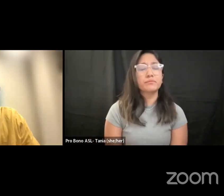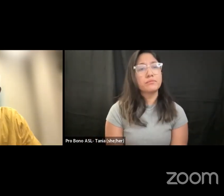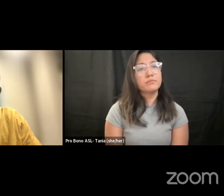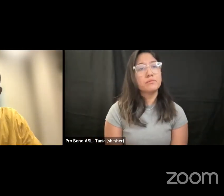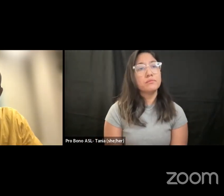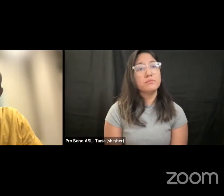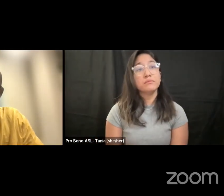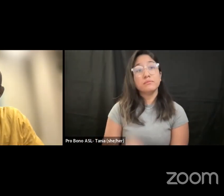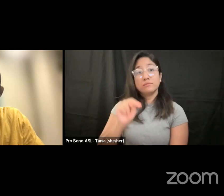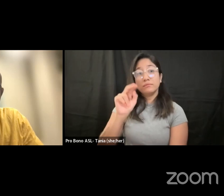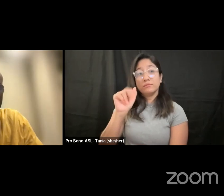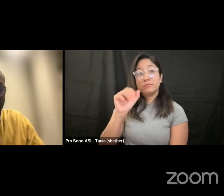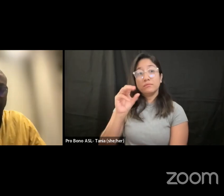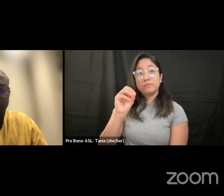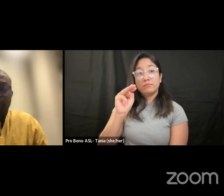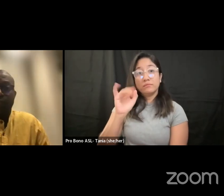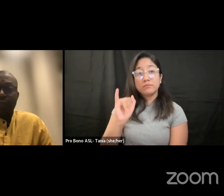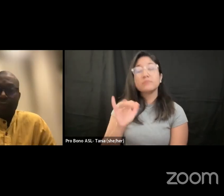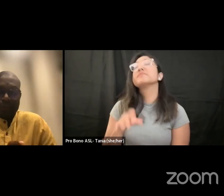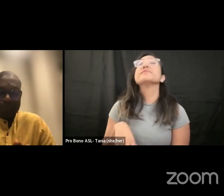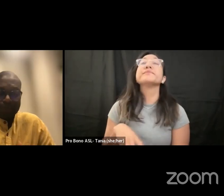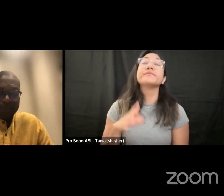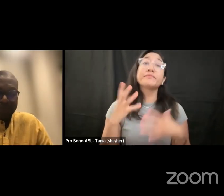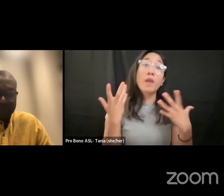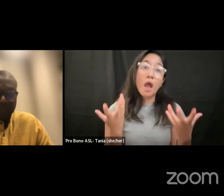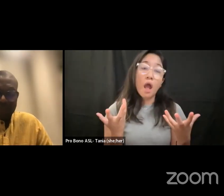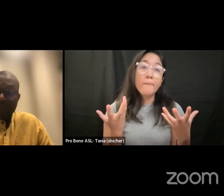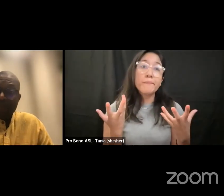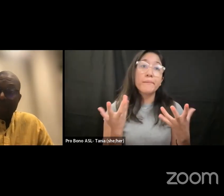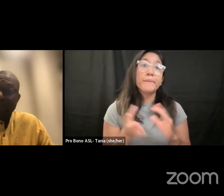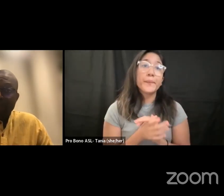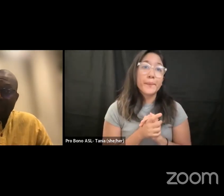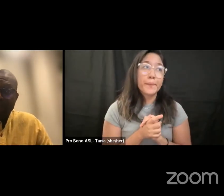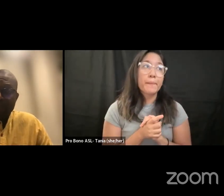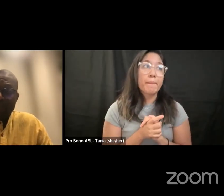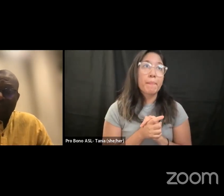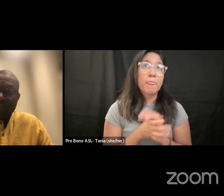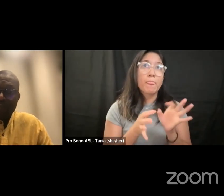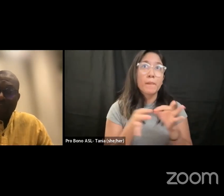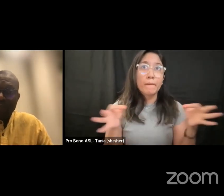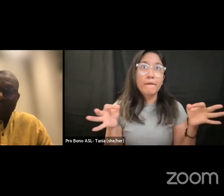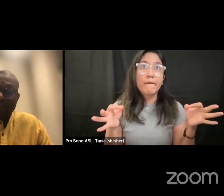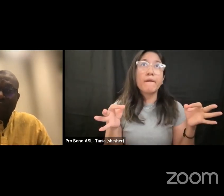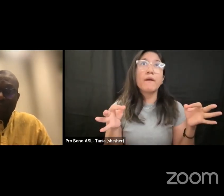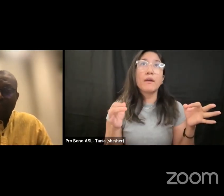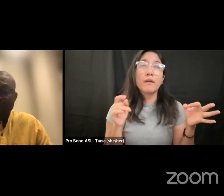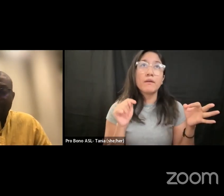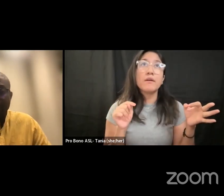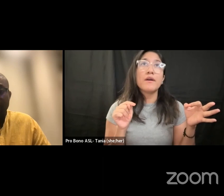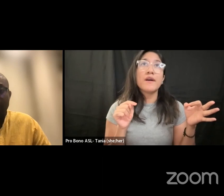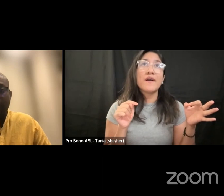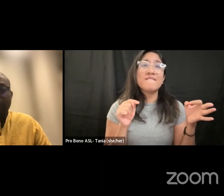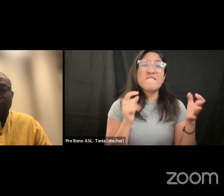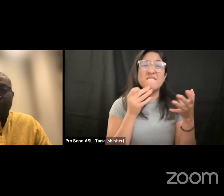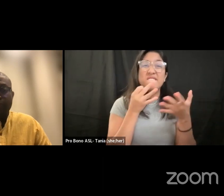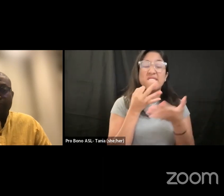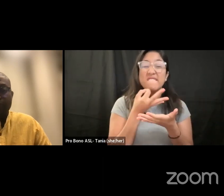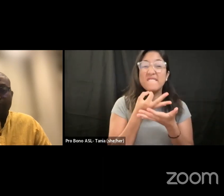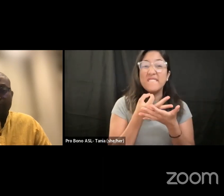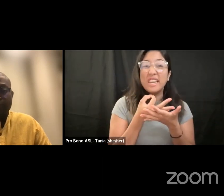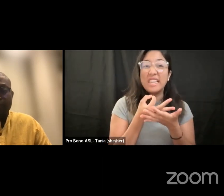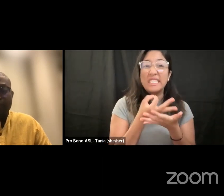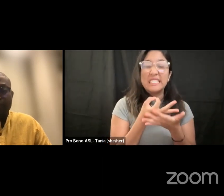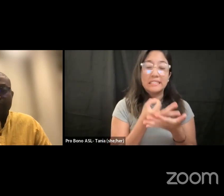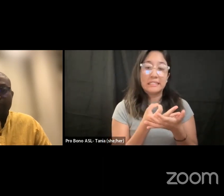um simply put is just finances that different big